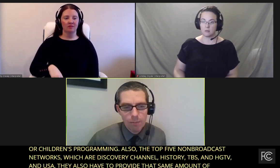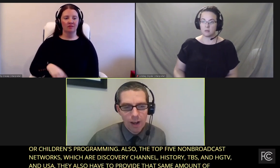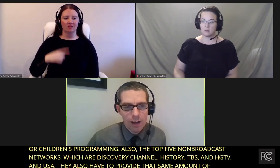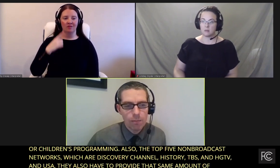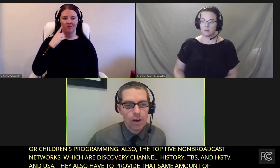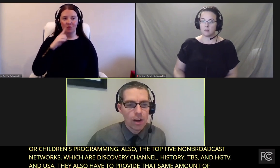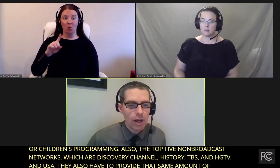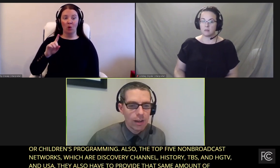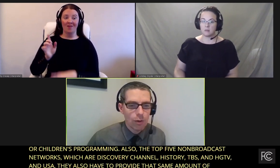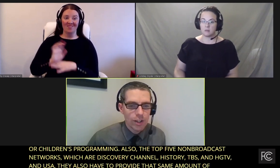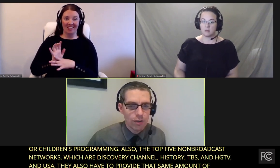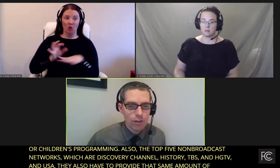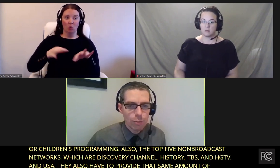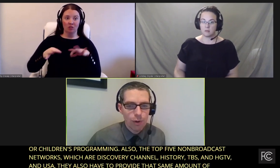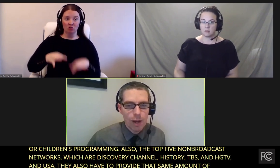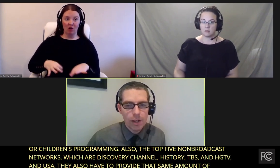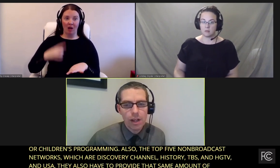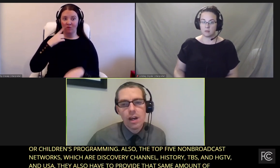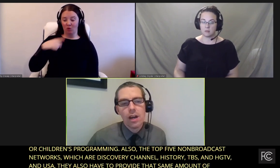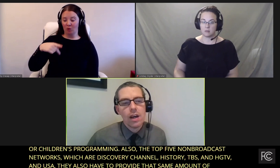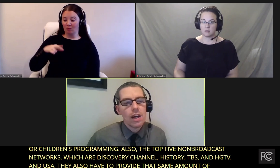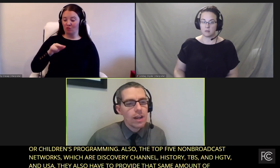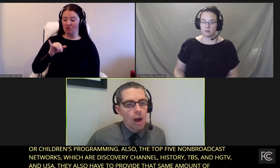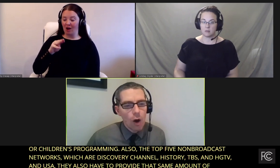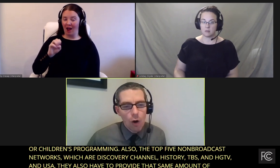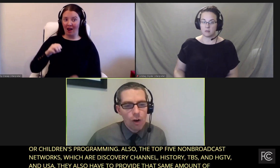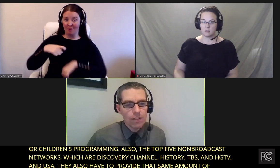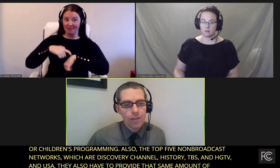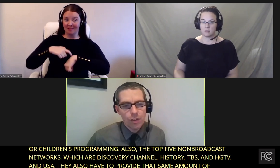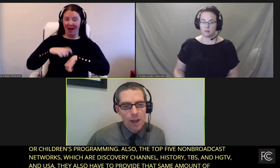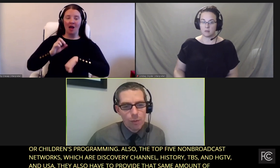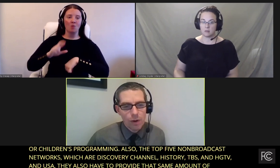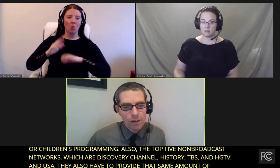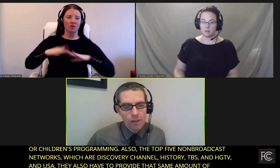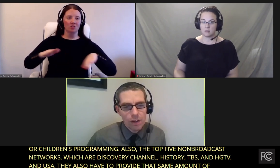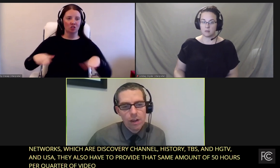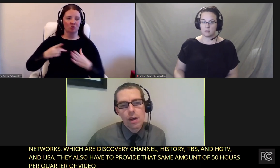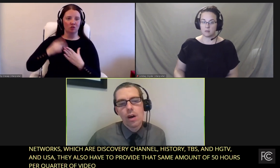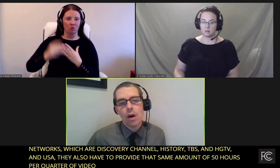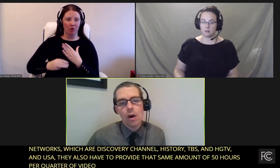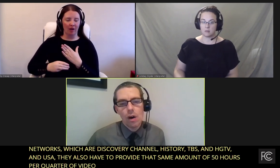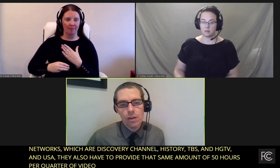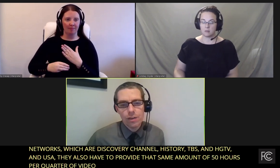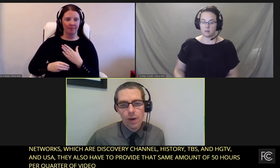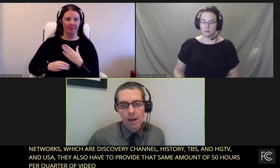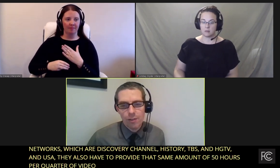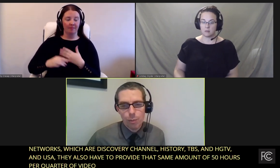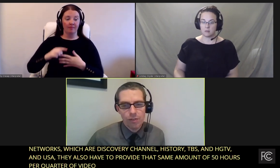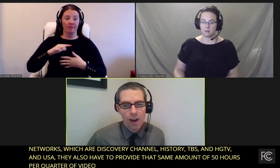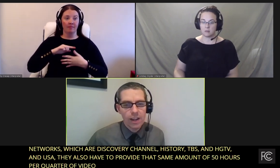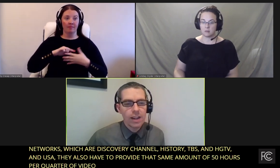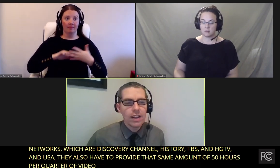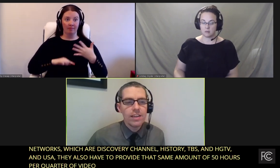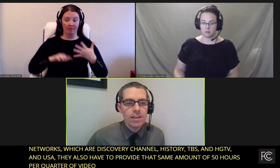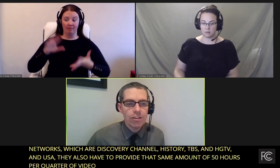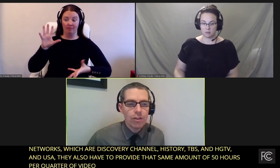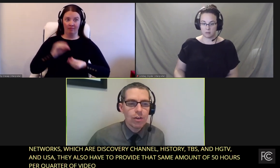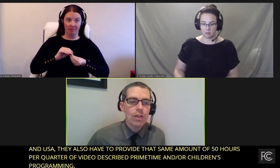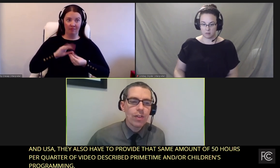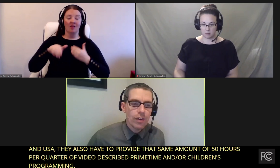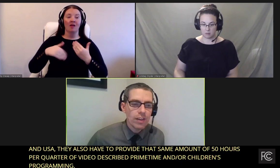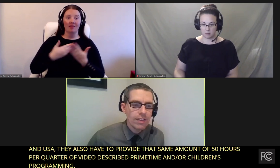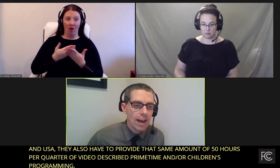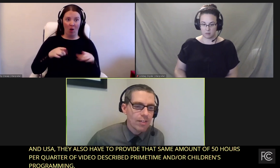described primetime and or children's programming. Now, all of those networks also have to provide an